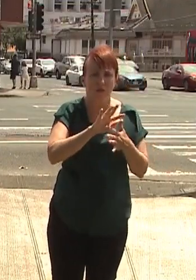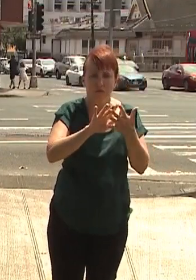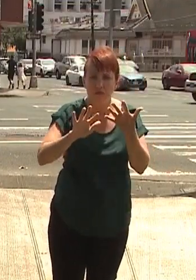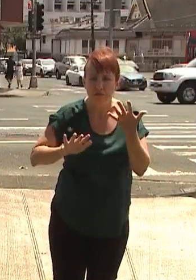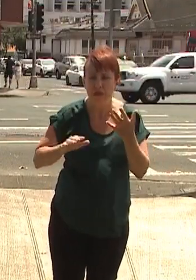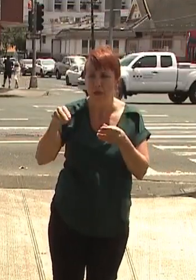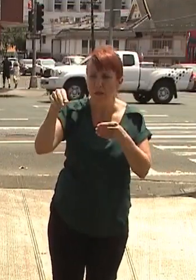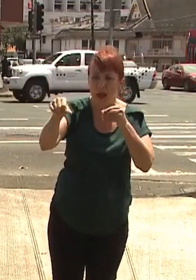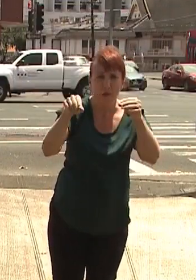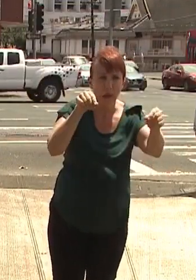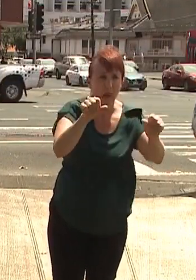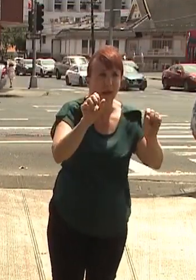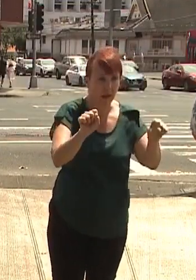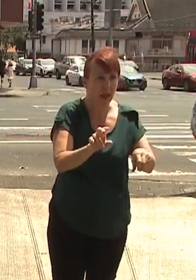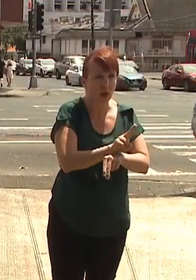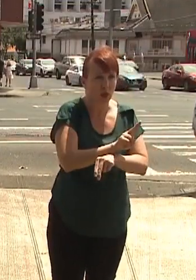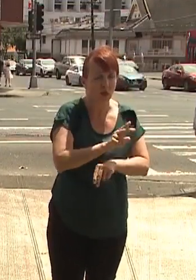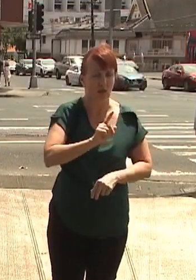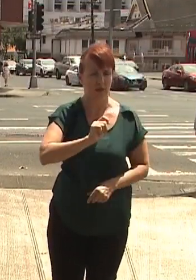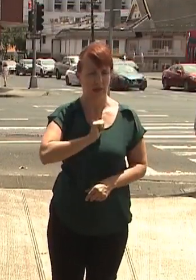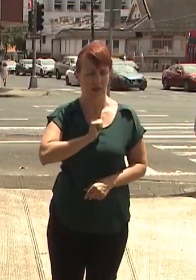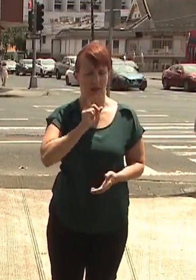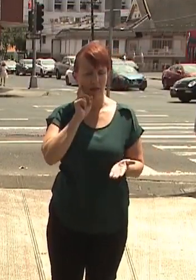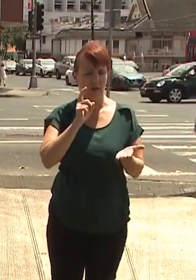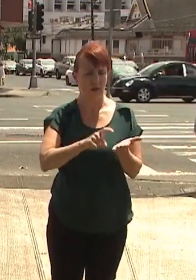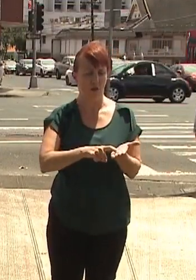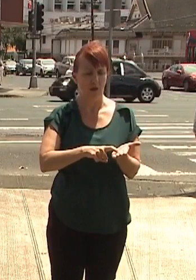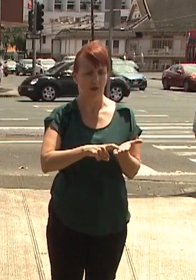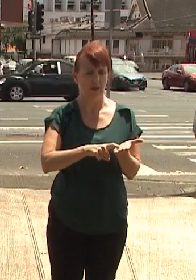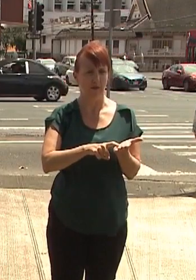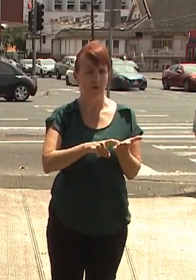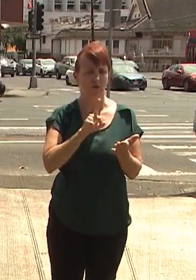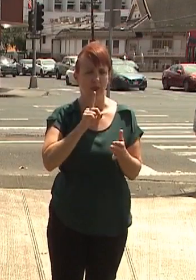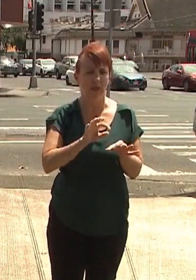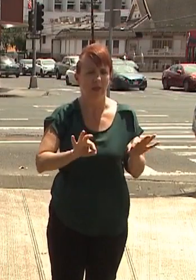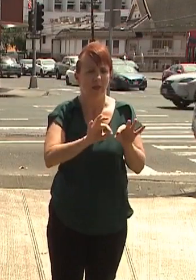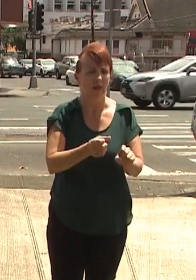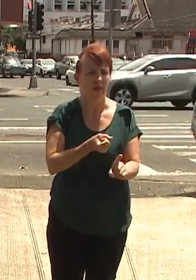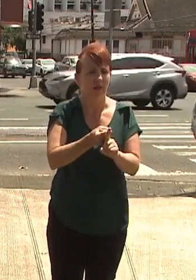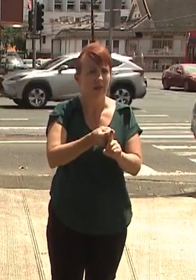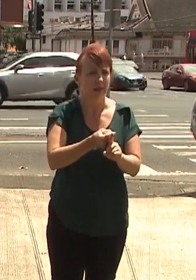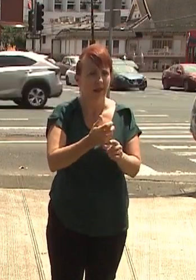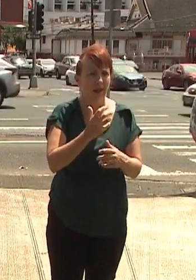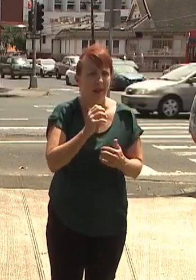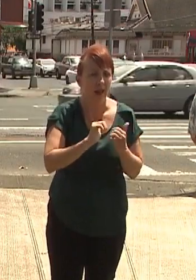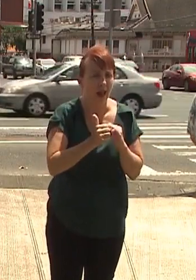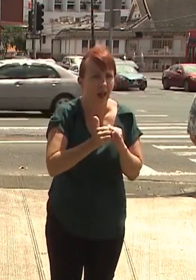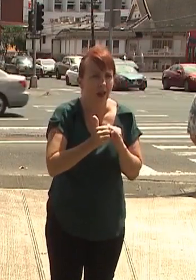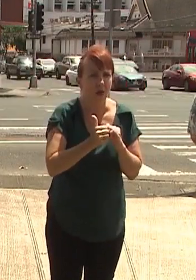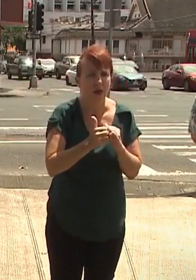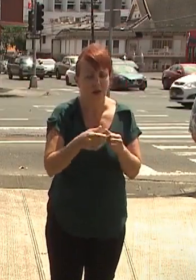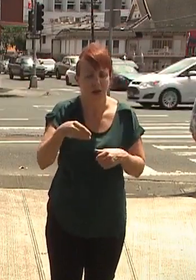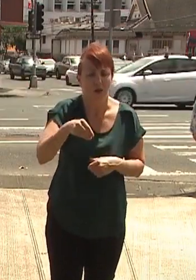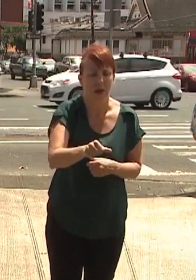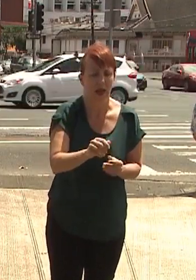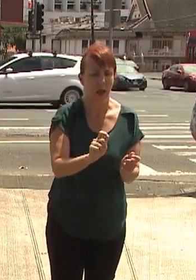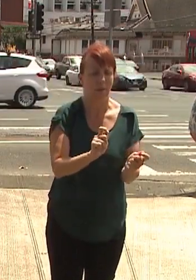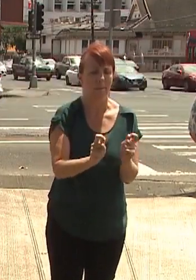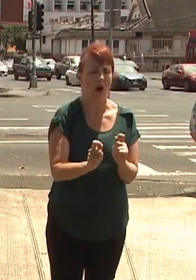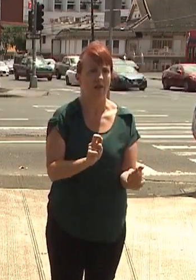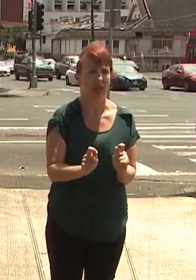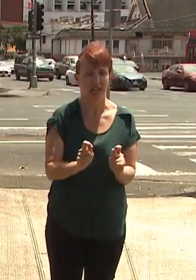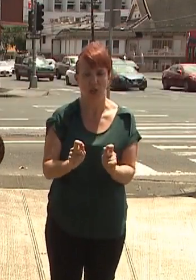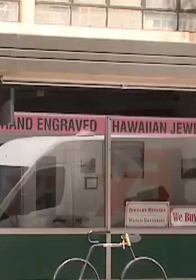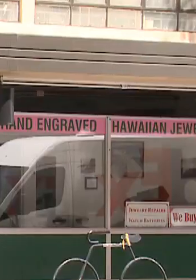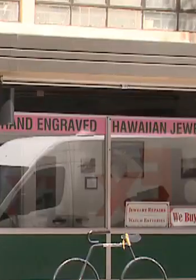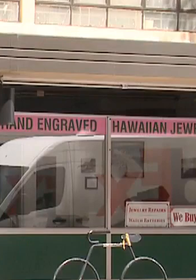things, where I find it the most significant is that it can help cover the cost for modifications as